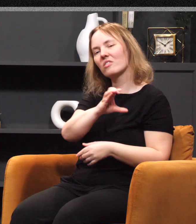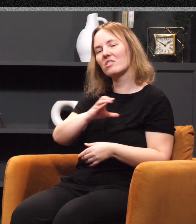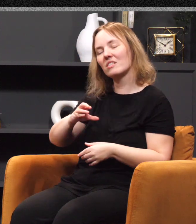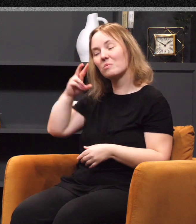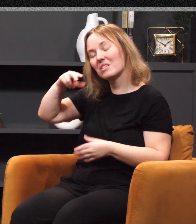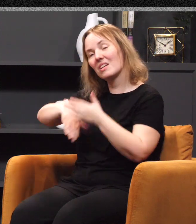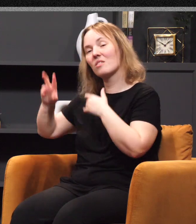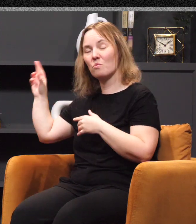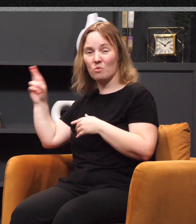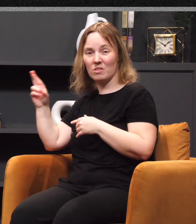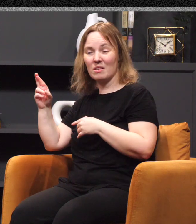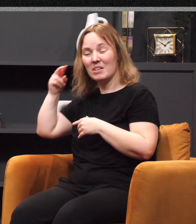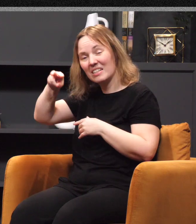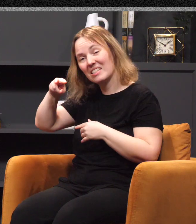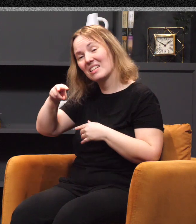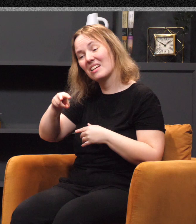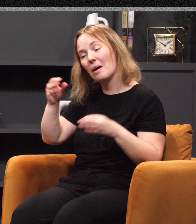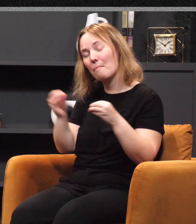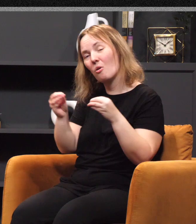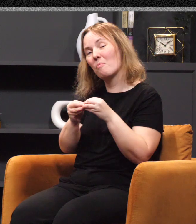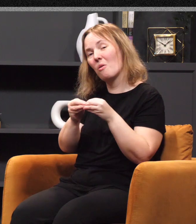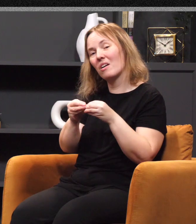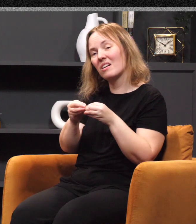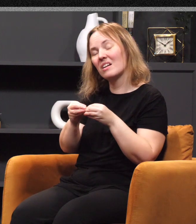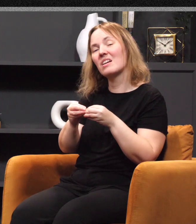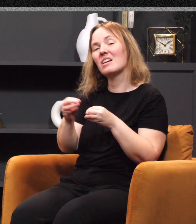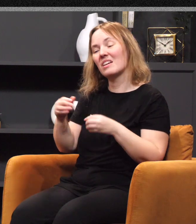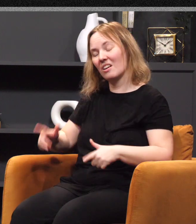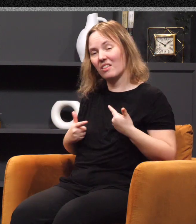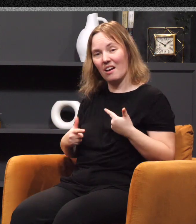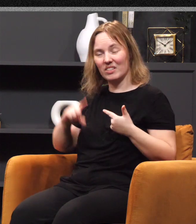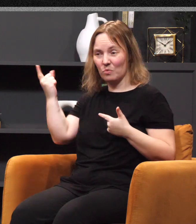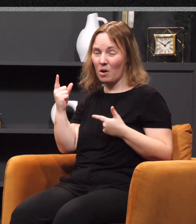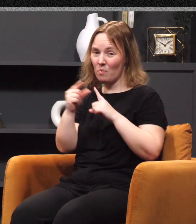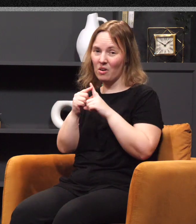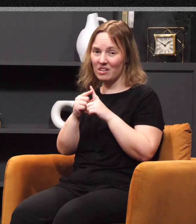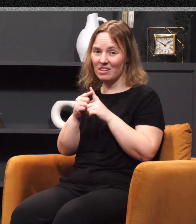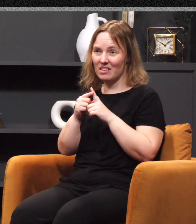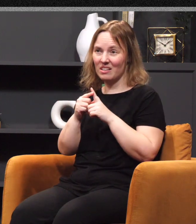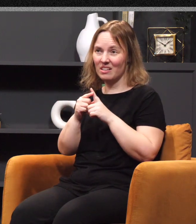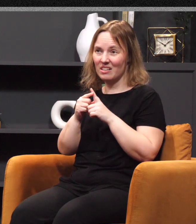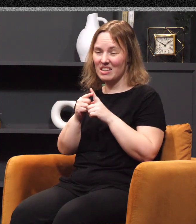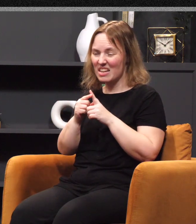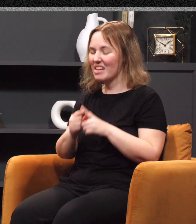Ruth that I really believe we need to see more and more increasingly in our own lives is one simple word, and that word is tenacity.